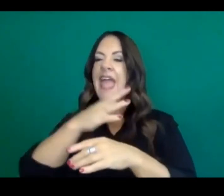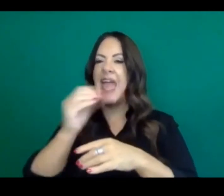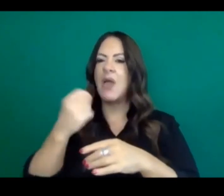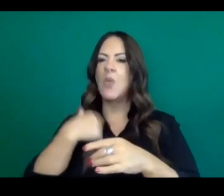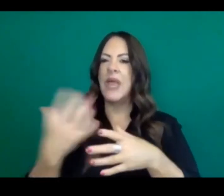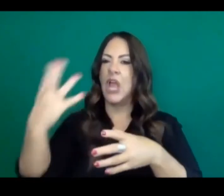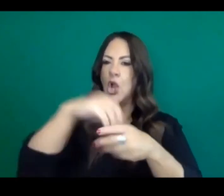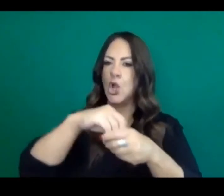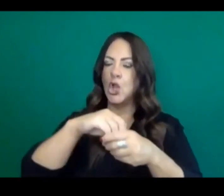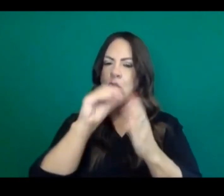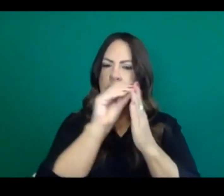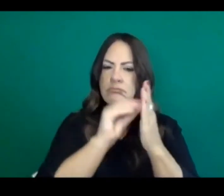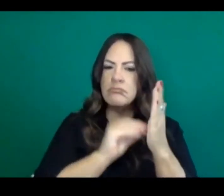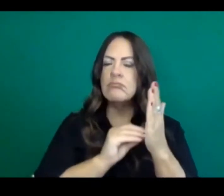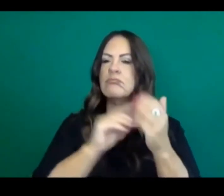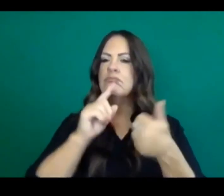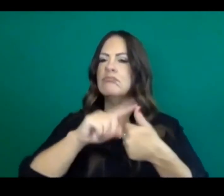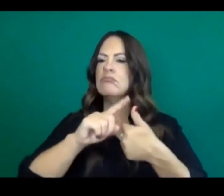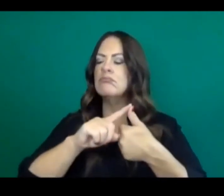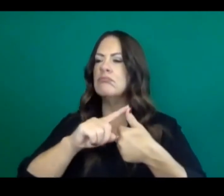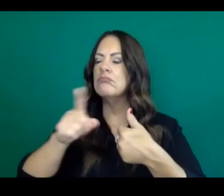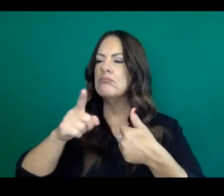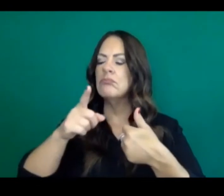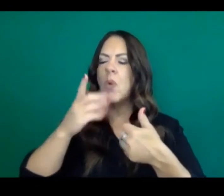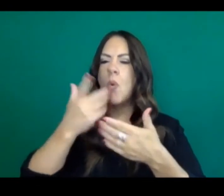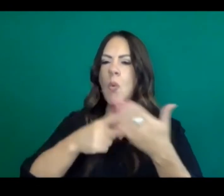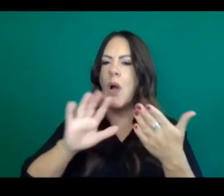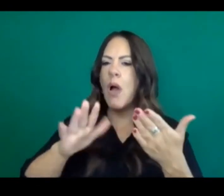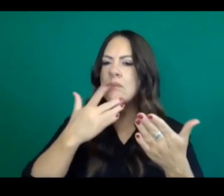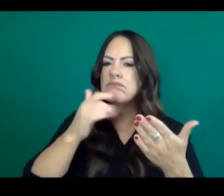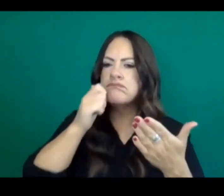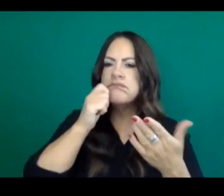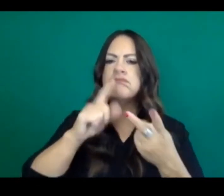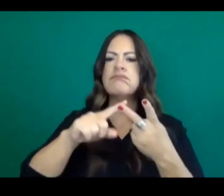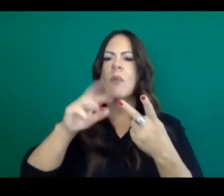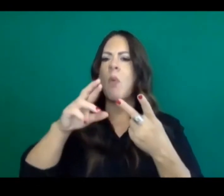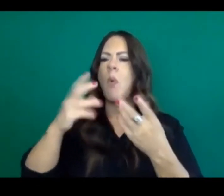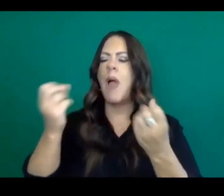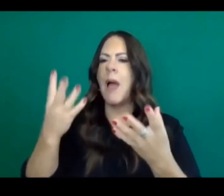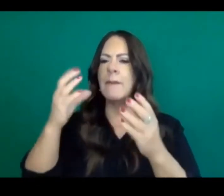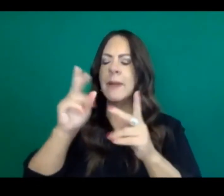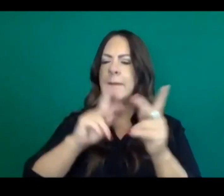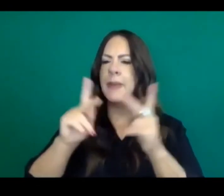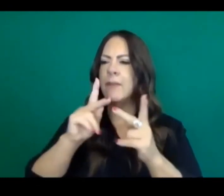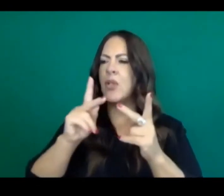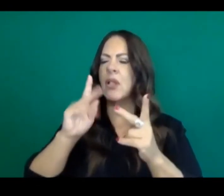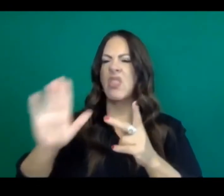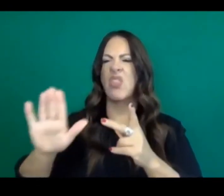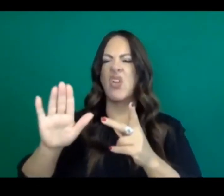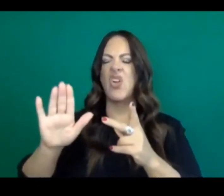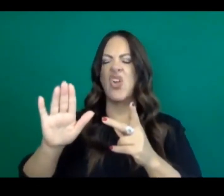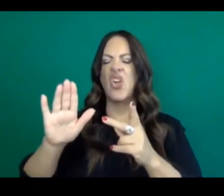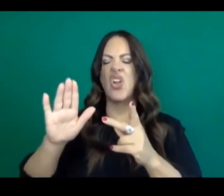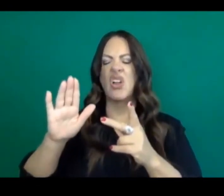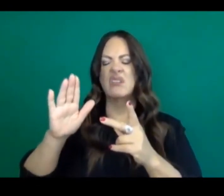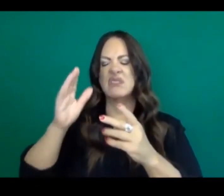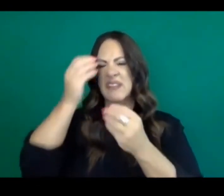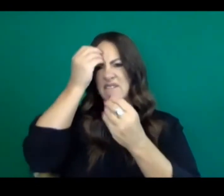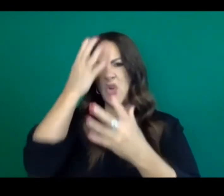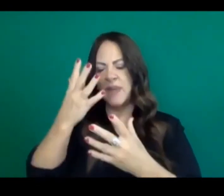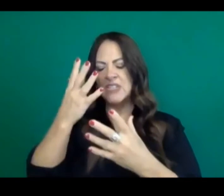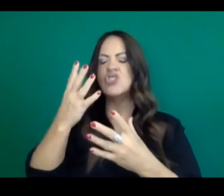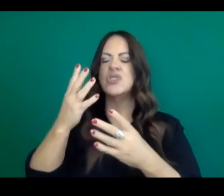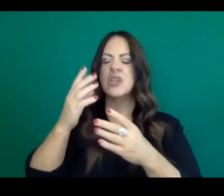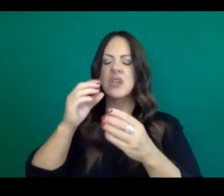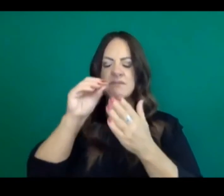COVID-19 data, testing, cases, hospitalizations, that we still nearly see 30% of our cases